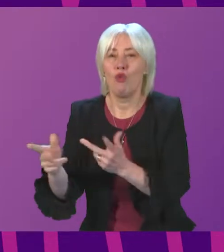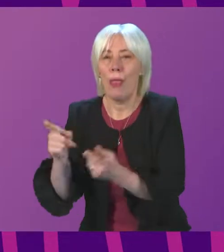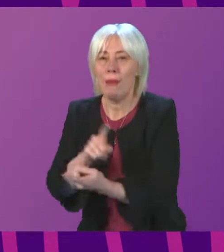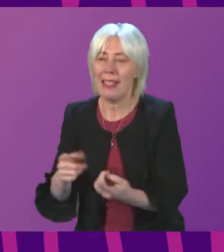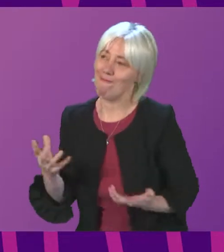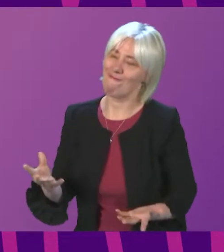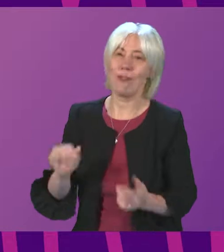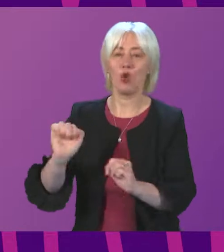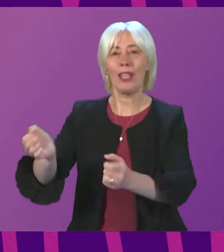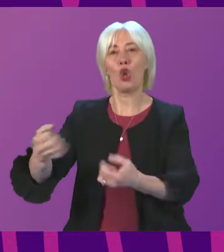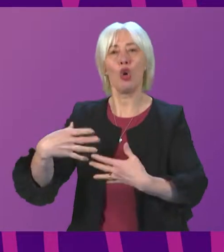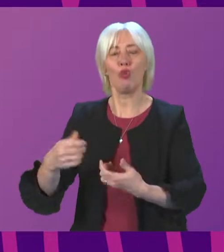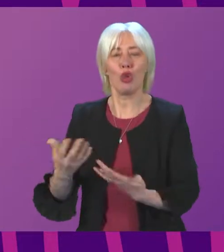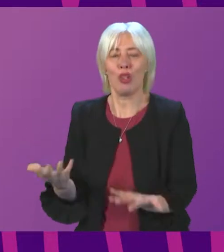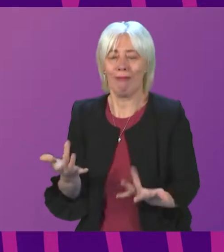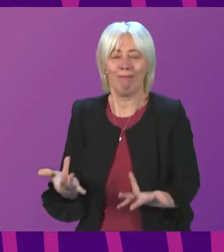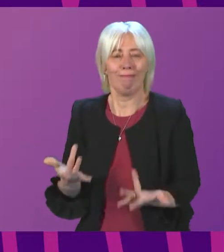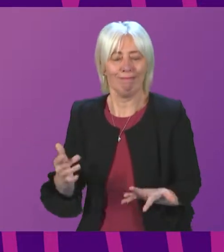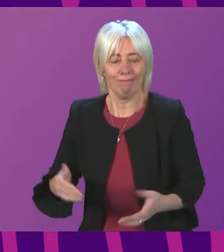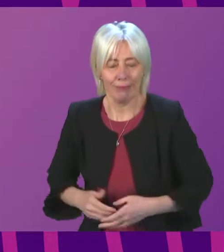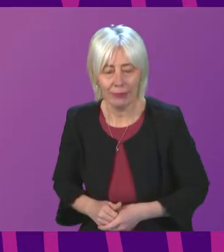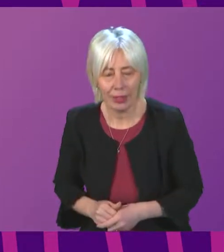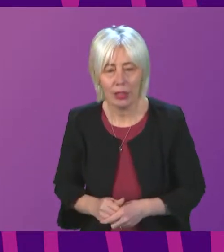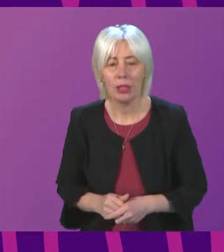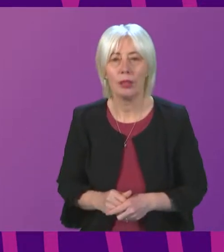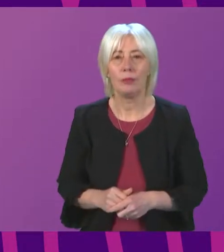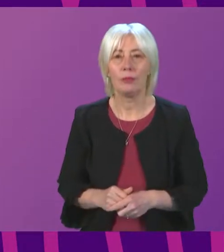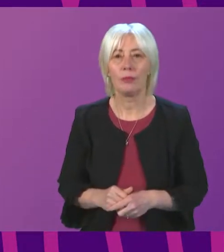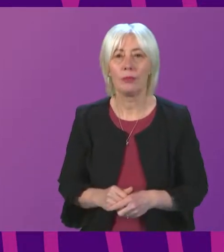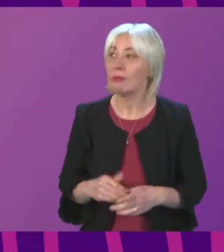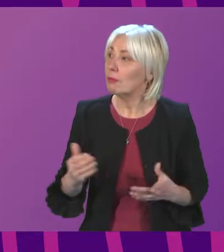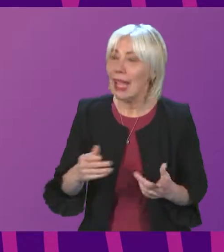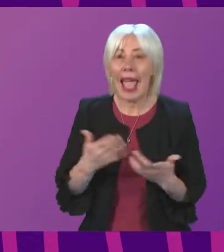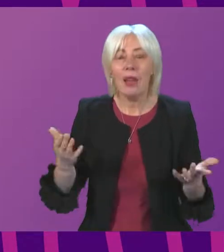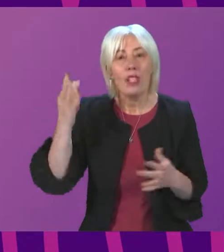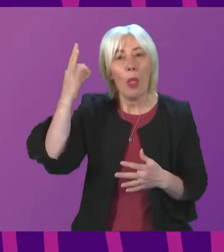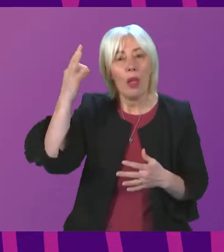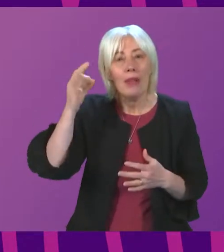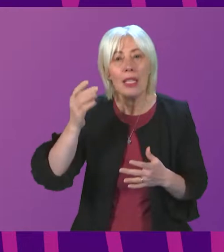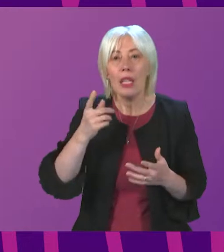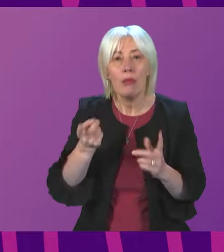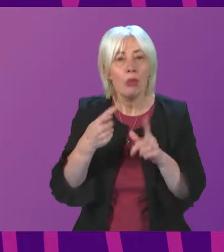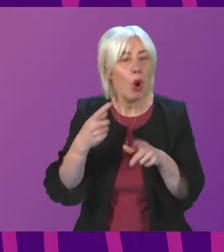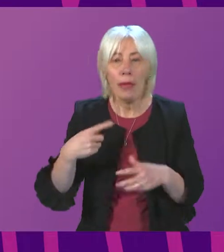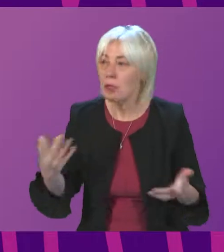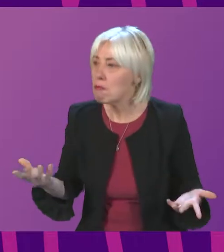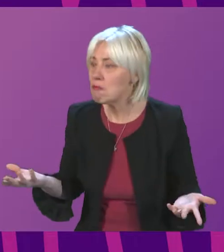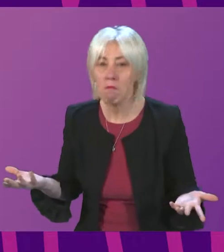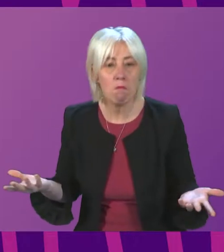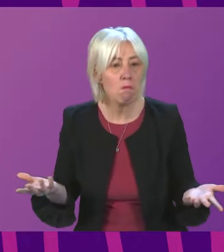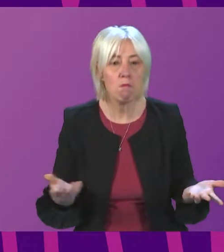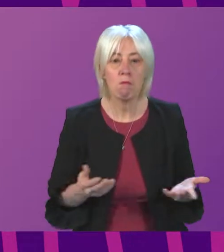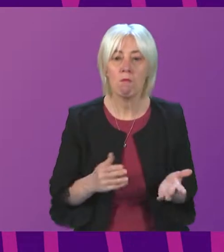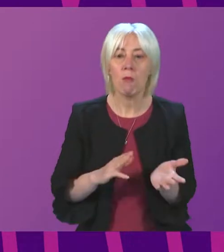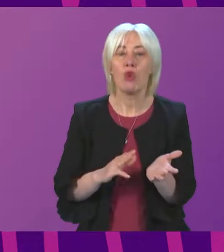contribution to hear. I wonder if members of the committee would like to comment. Ruth